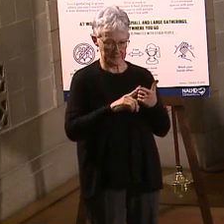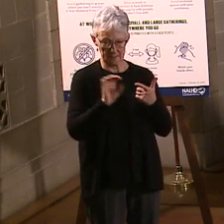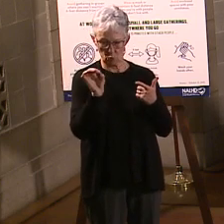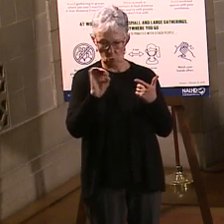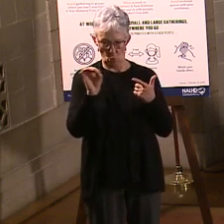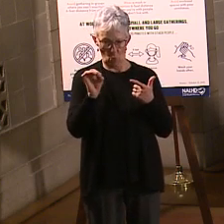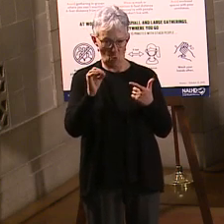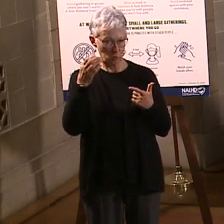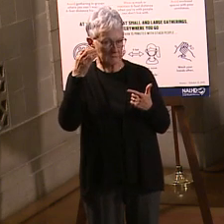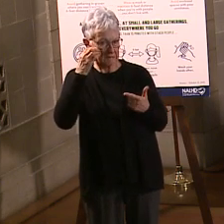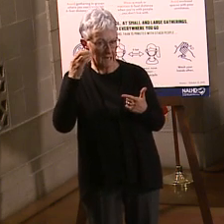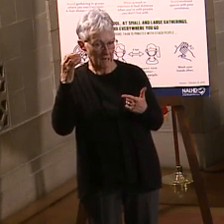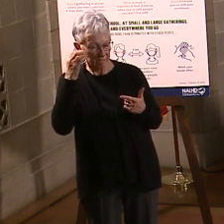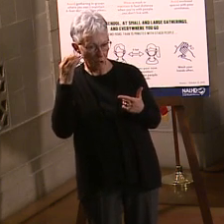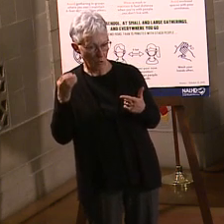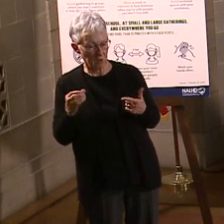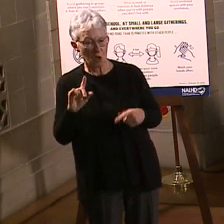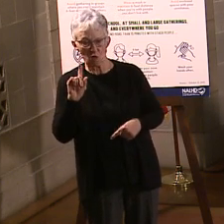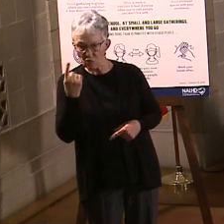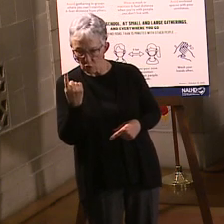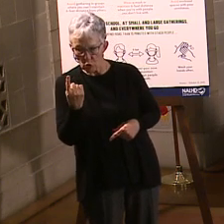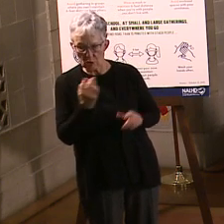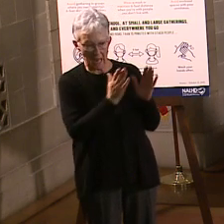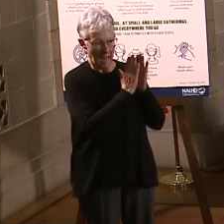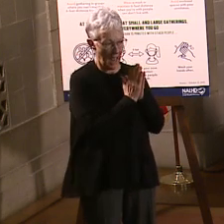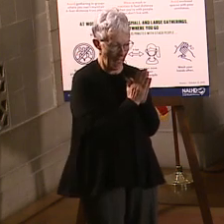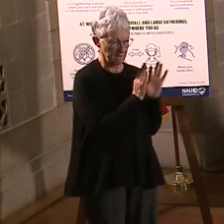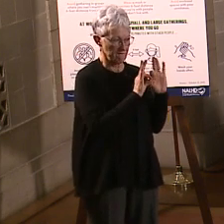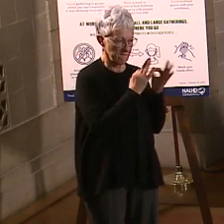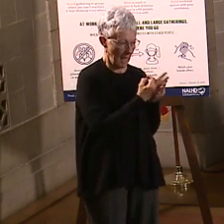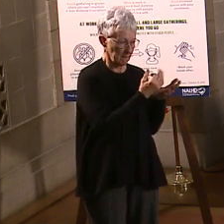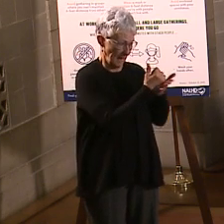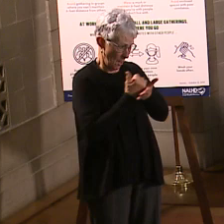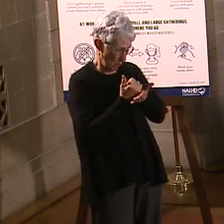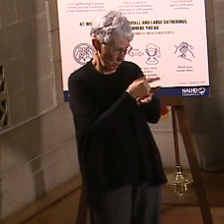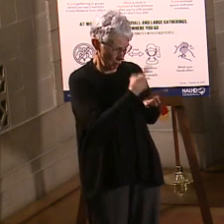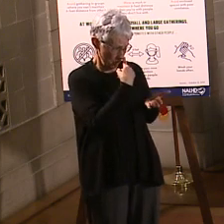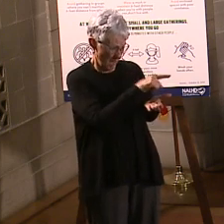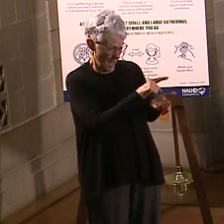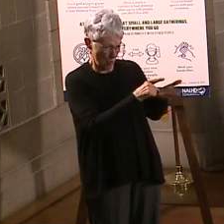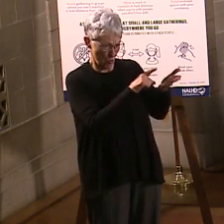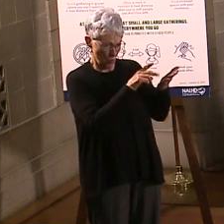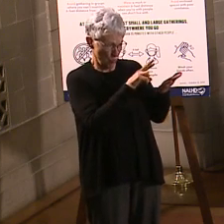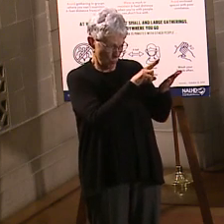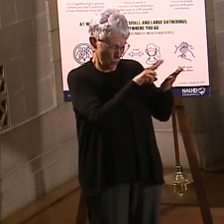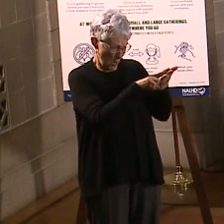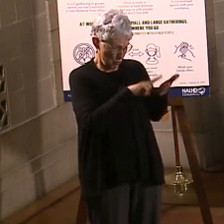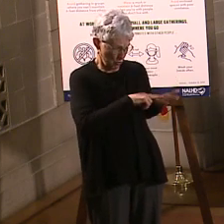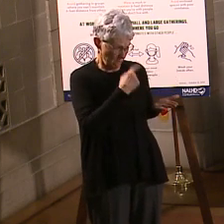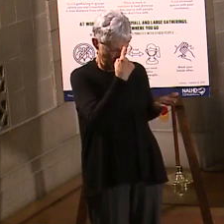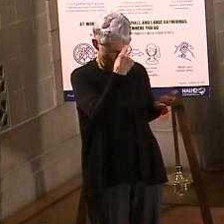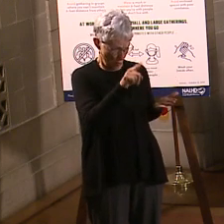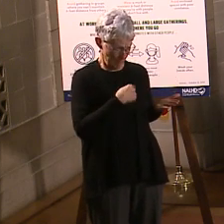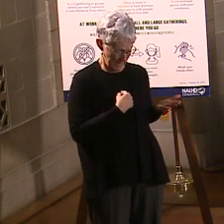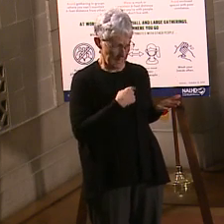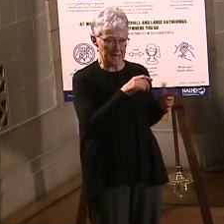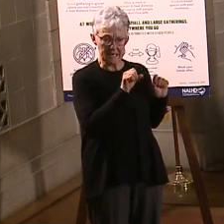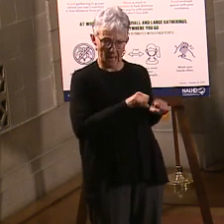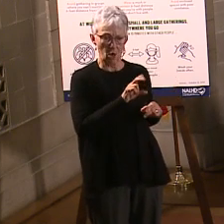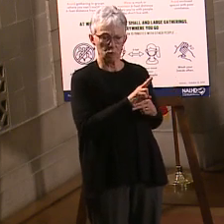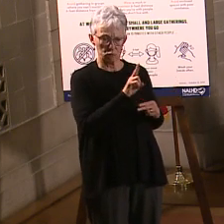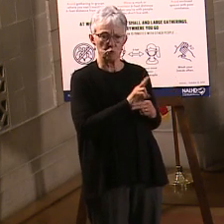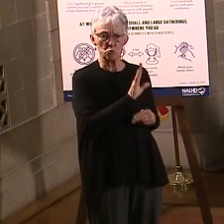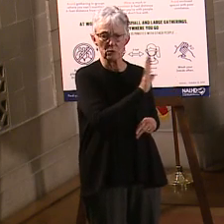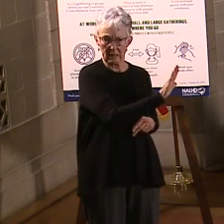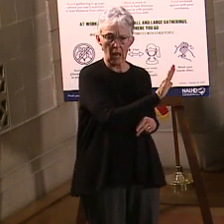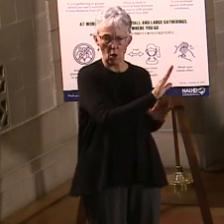choice is see if you can get a family member to be able to help you with that. They can use the same e-mail address they're using. They'll get a separate